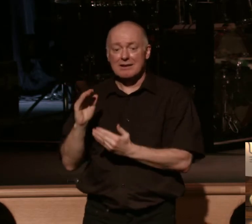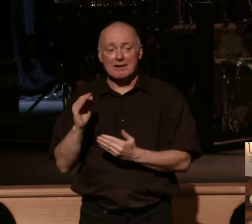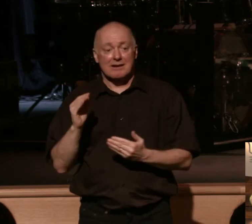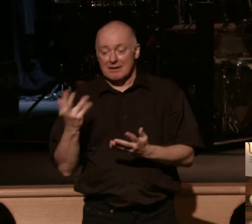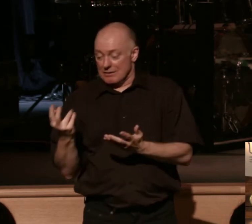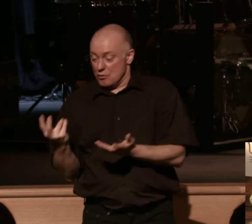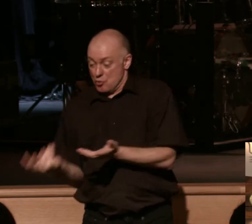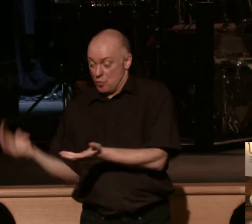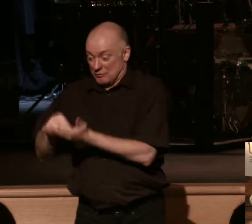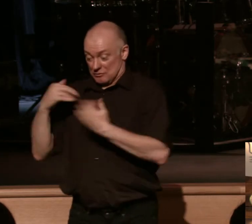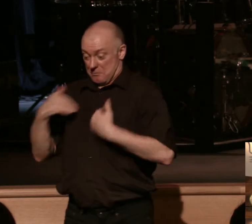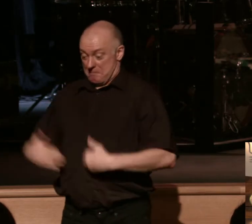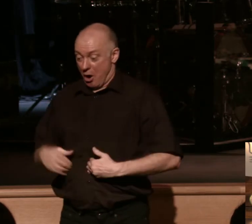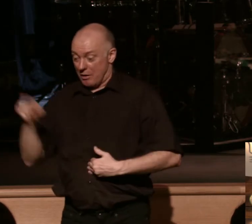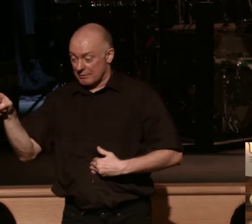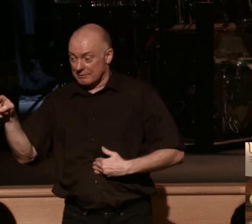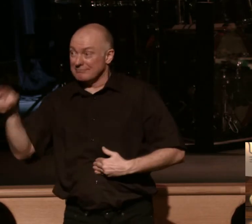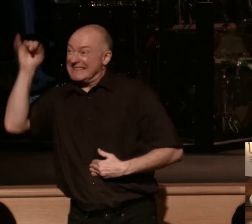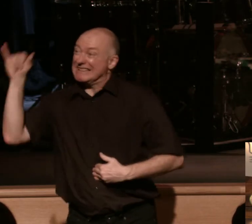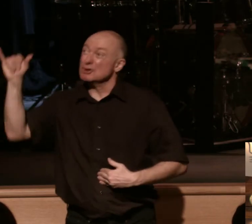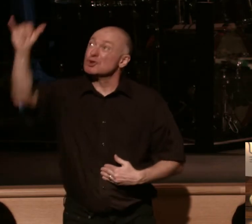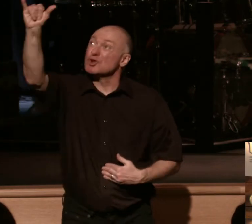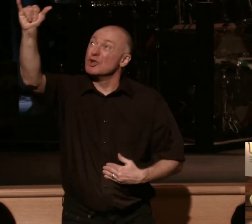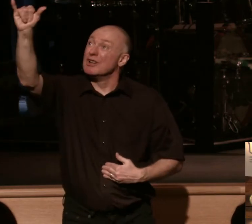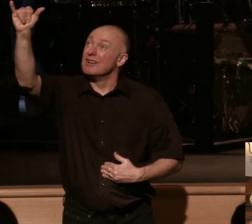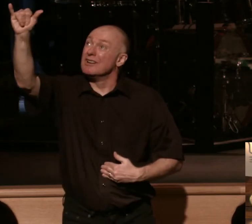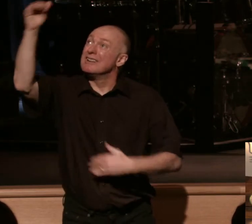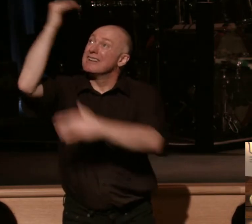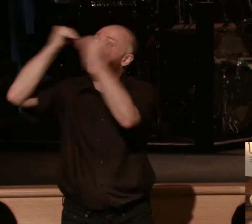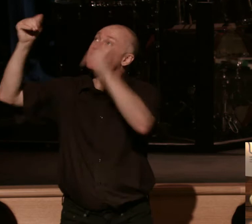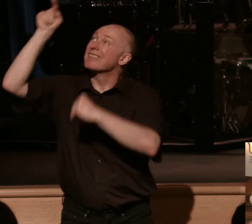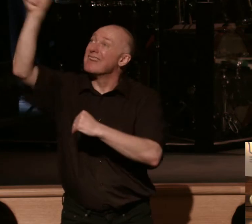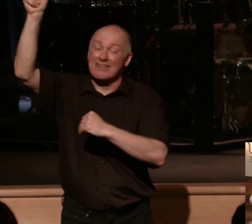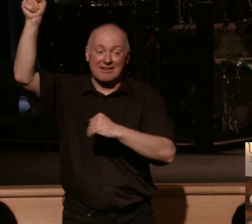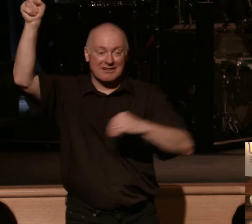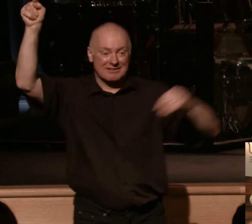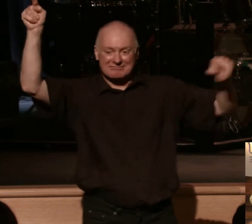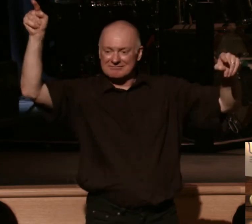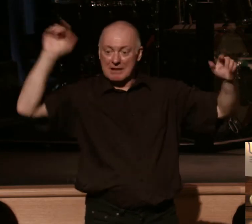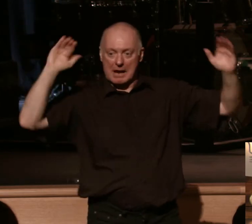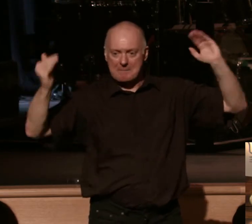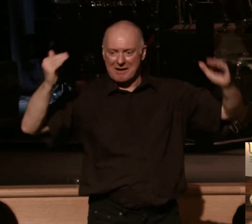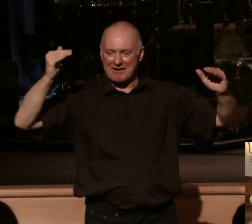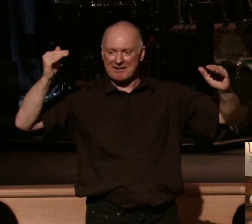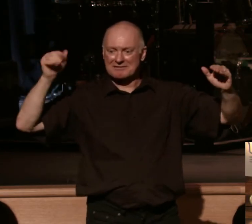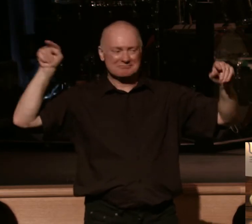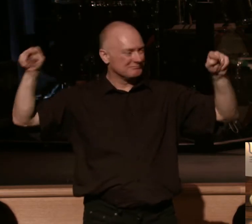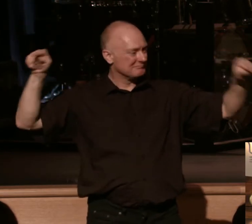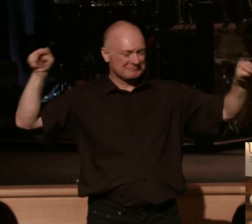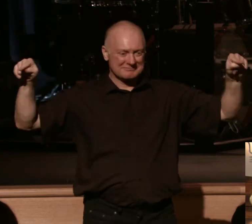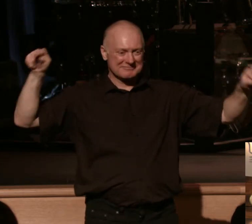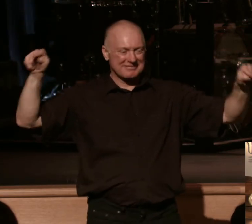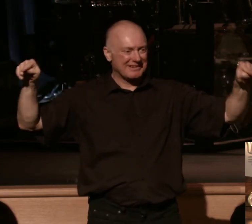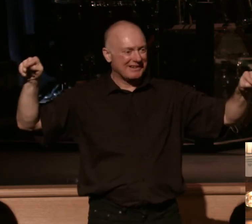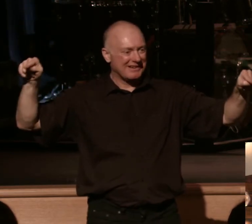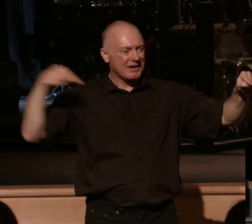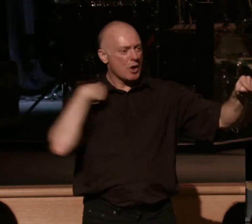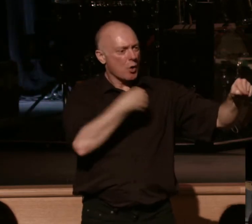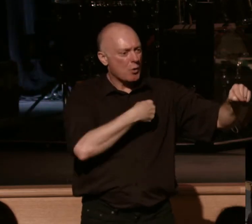made by God, which is eternal in the heavens. So what we're seeing right here is a window